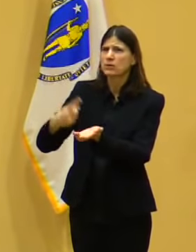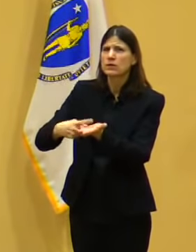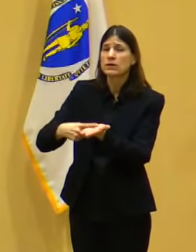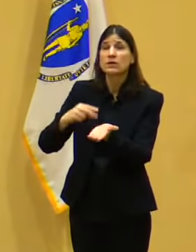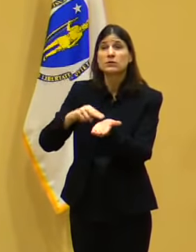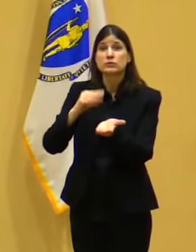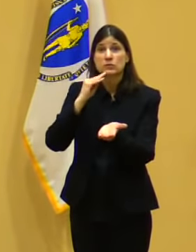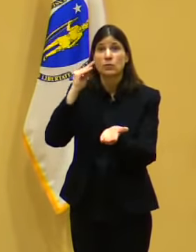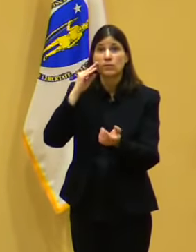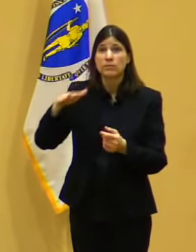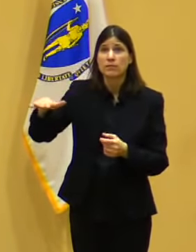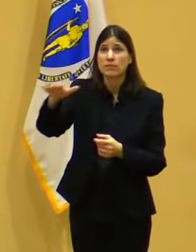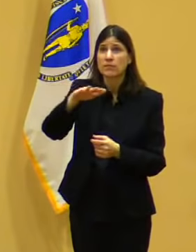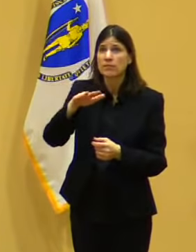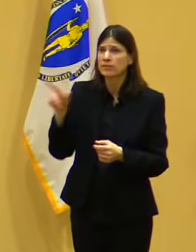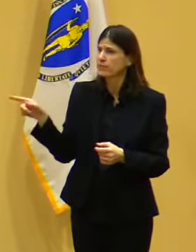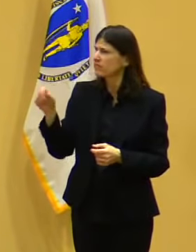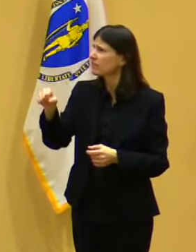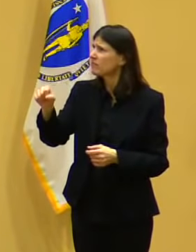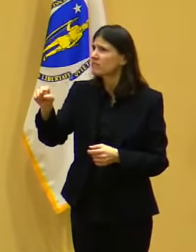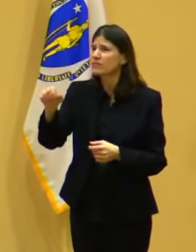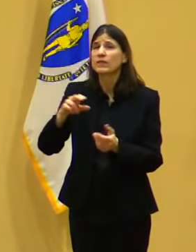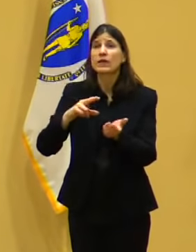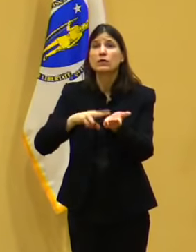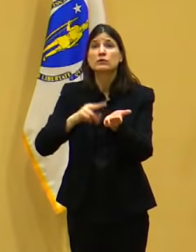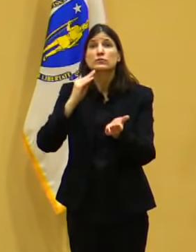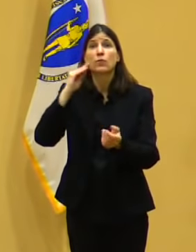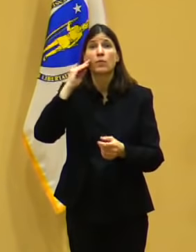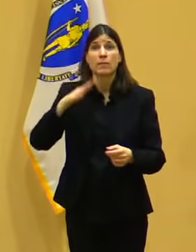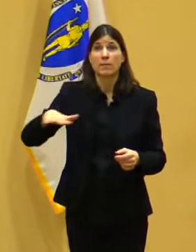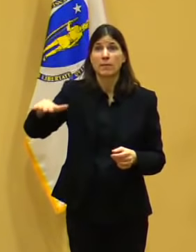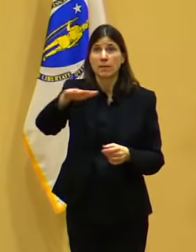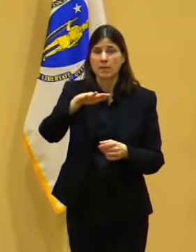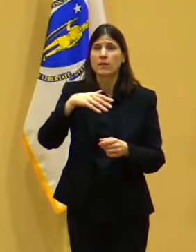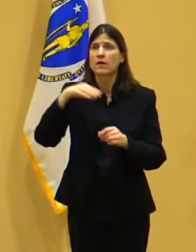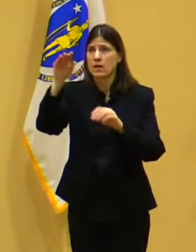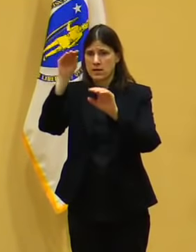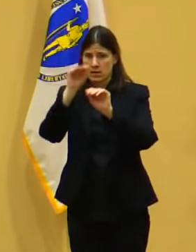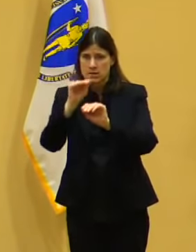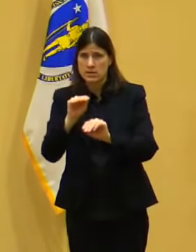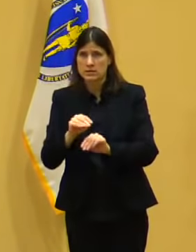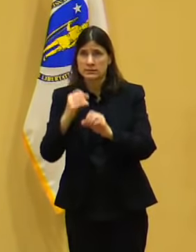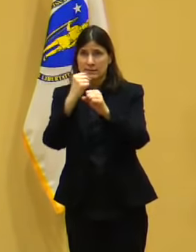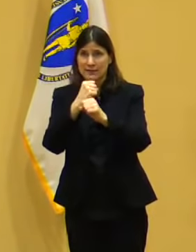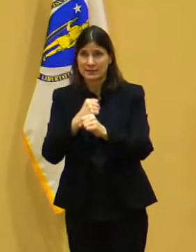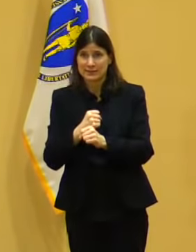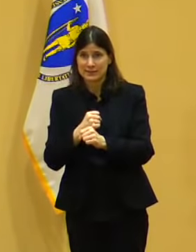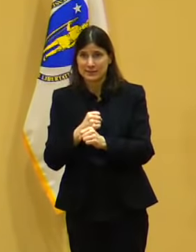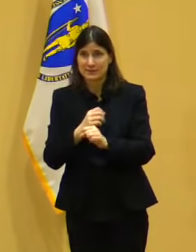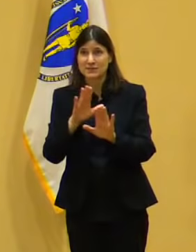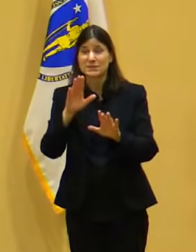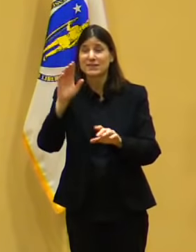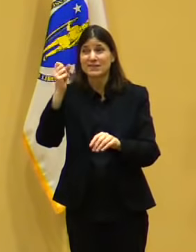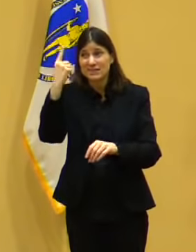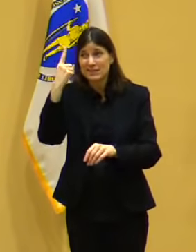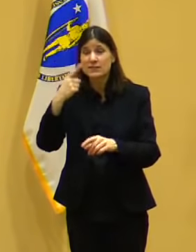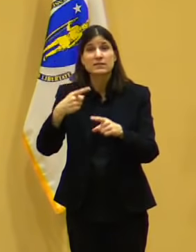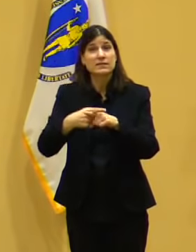is completely – it's calculated. Remember, that's a federal program, and it's run by –